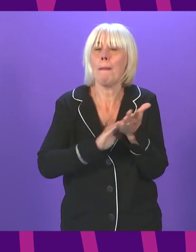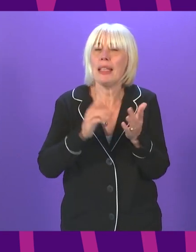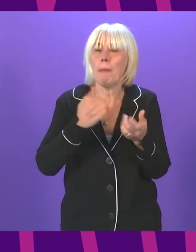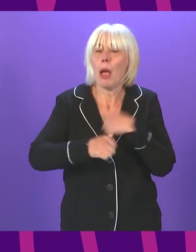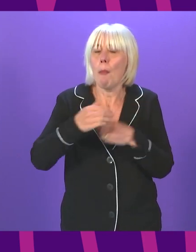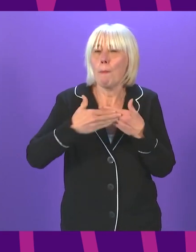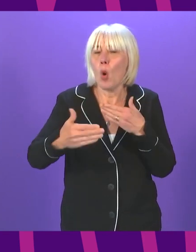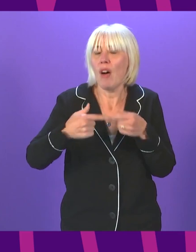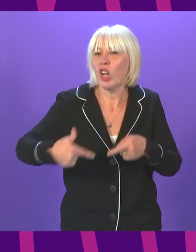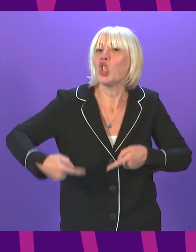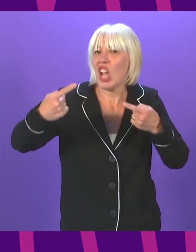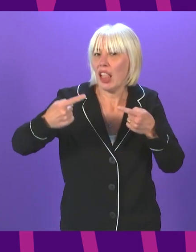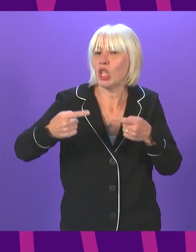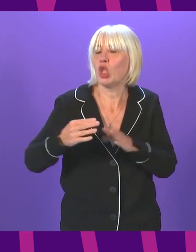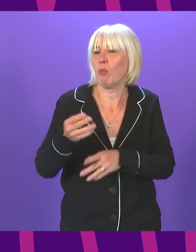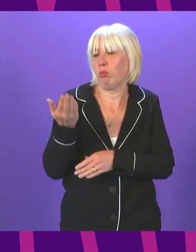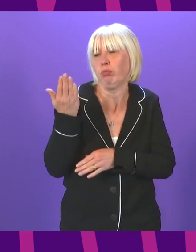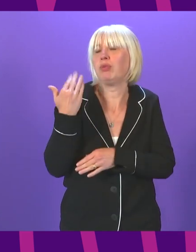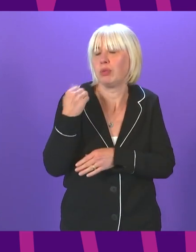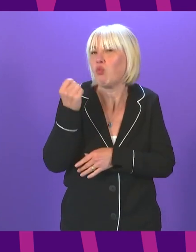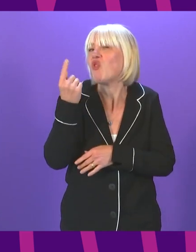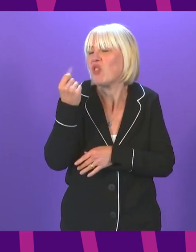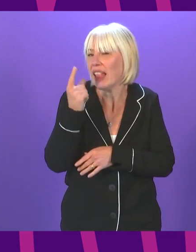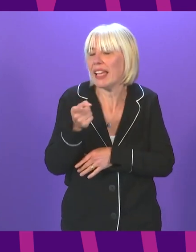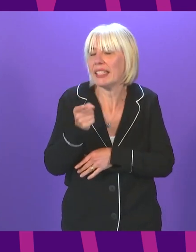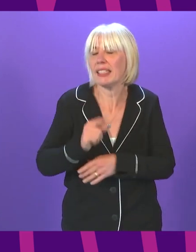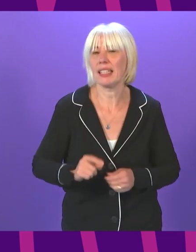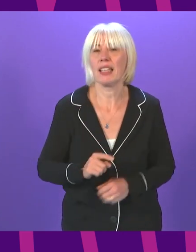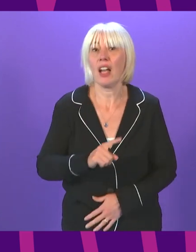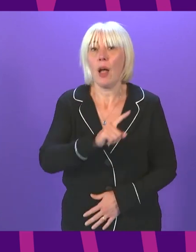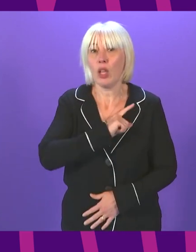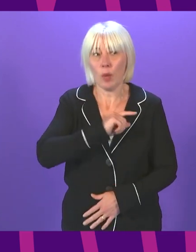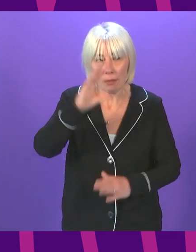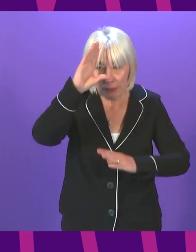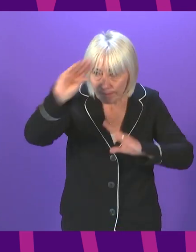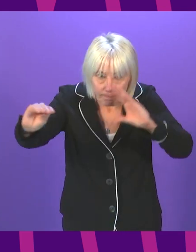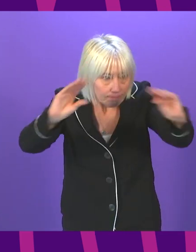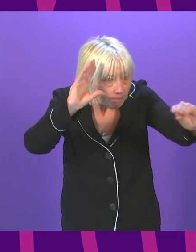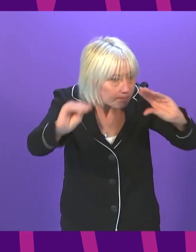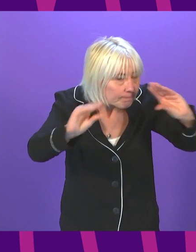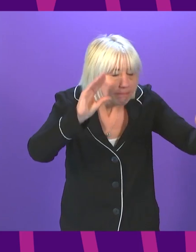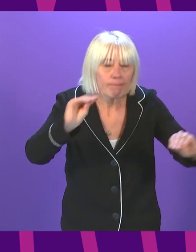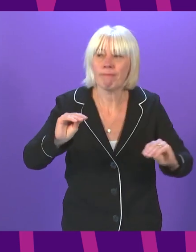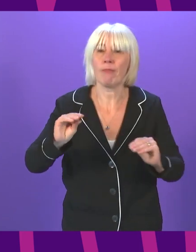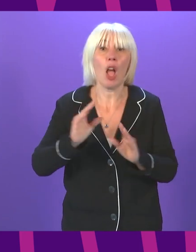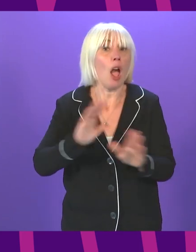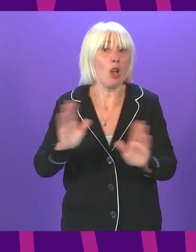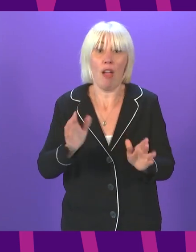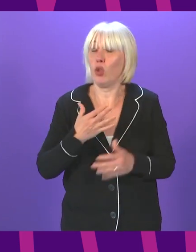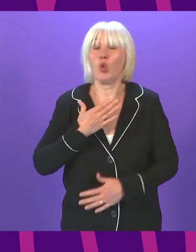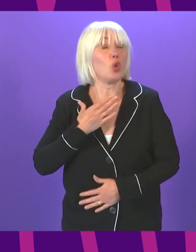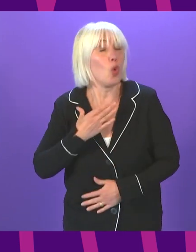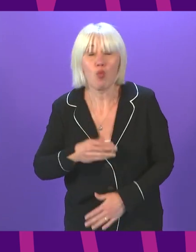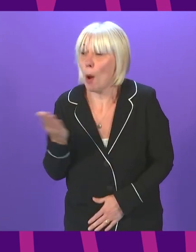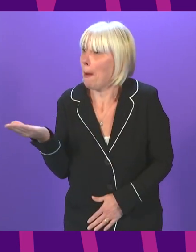very evident to us in the past few weeks. That is why we have been reminding the public in recent days that if we are to avoid any